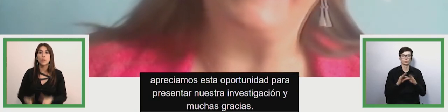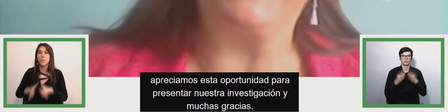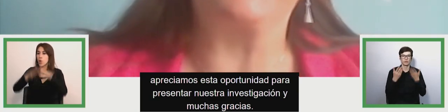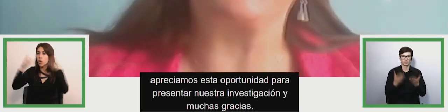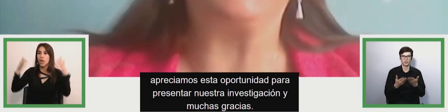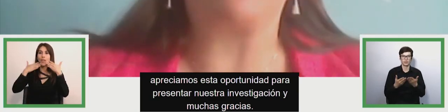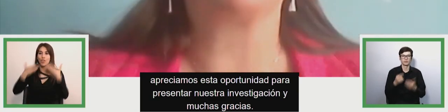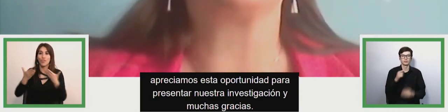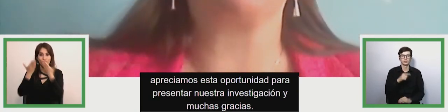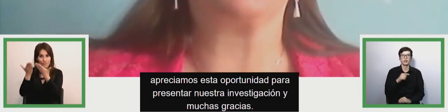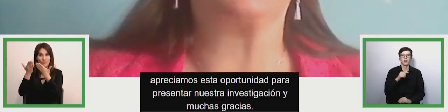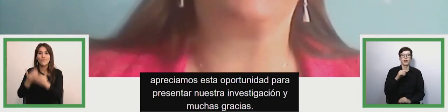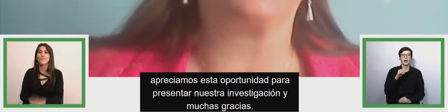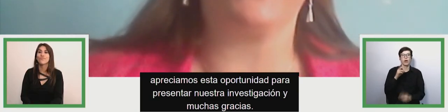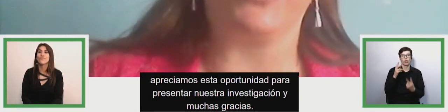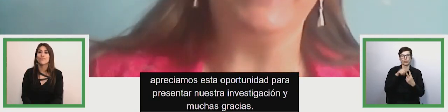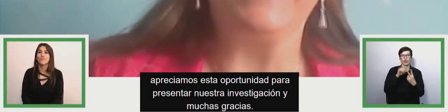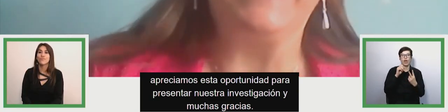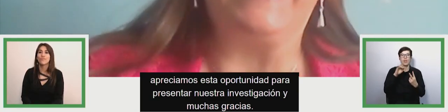thank you very much